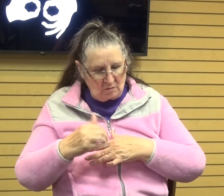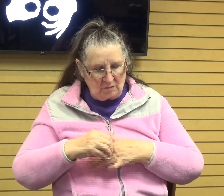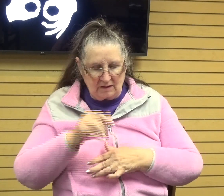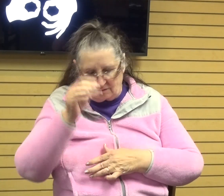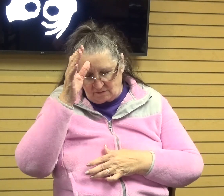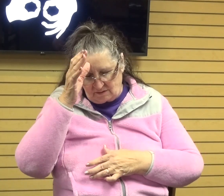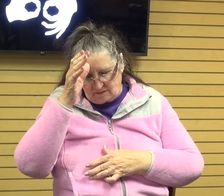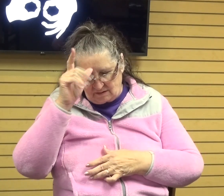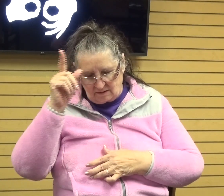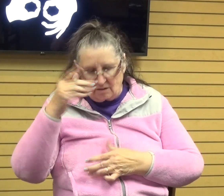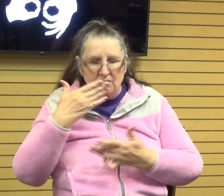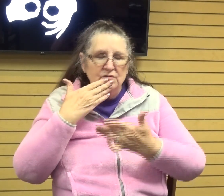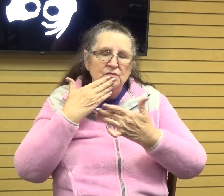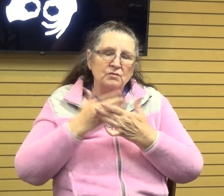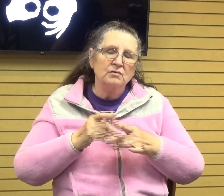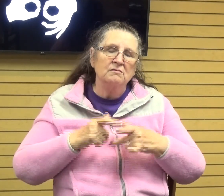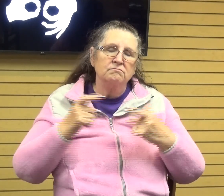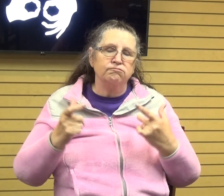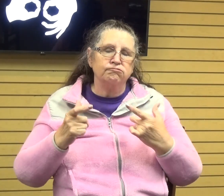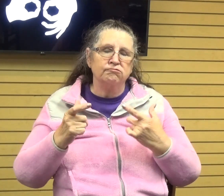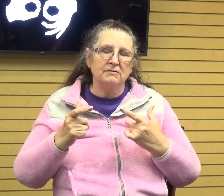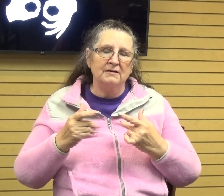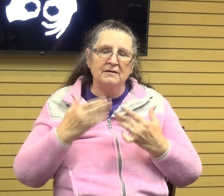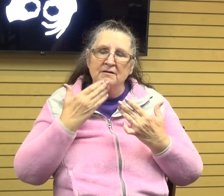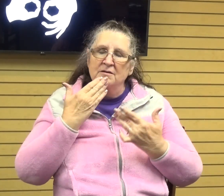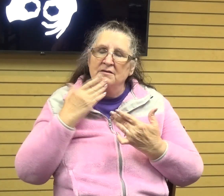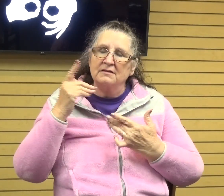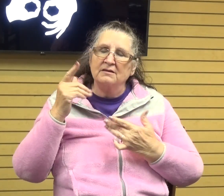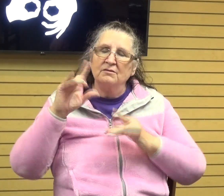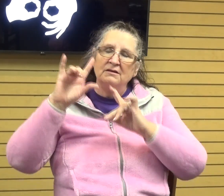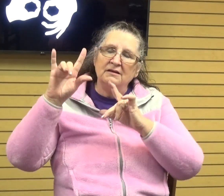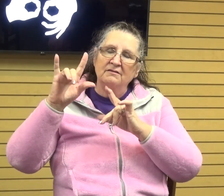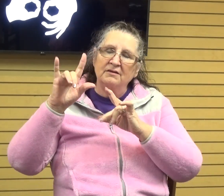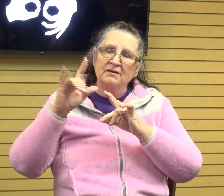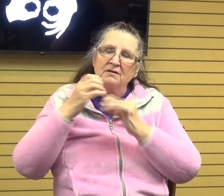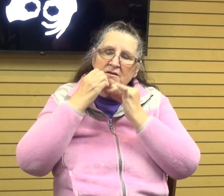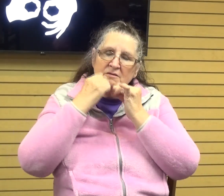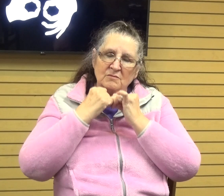Lord, you're so good. And we thank you and we love you in your most precious name. Amen.